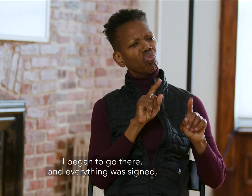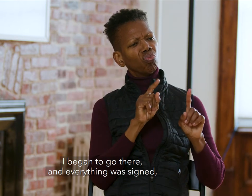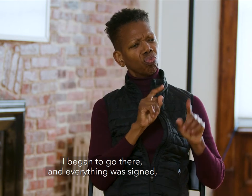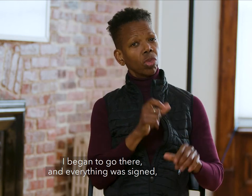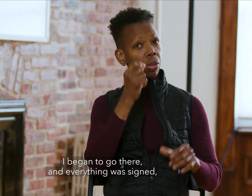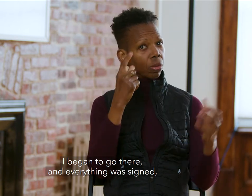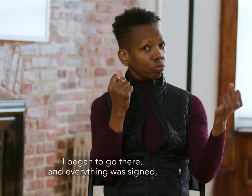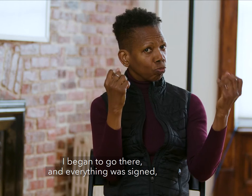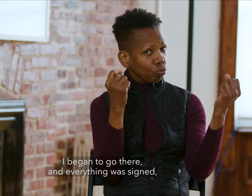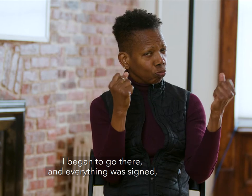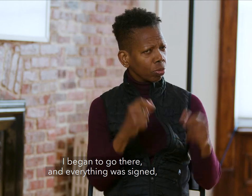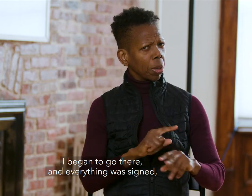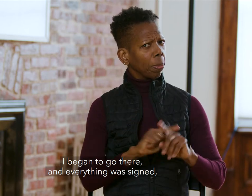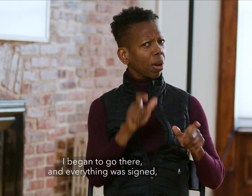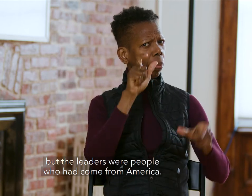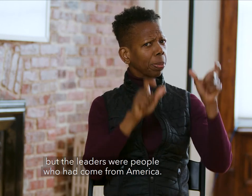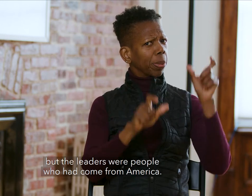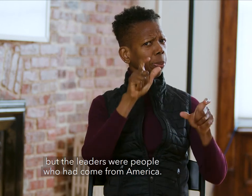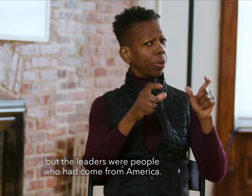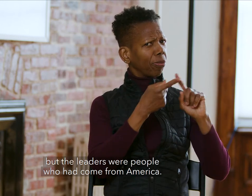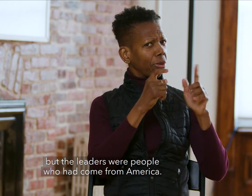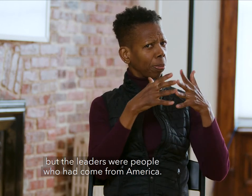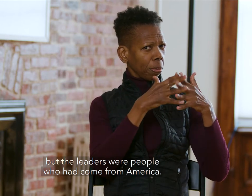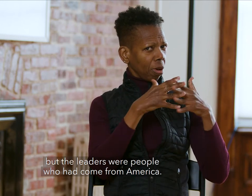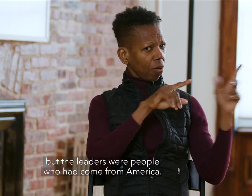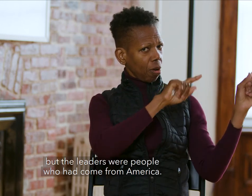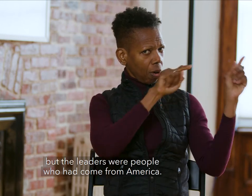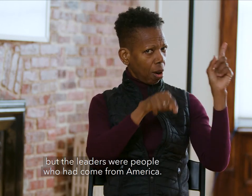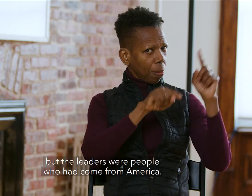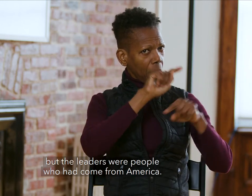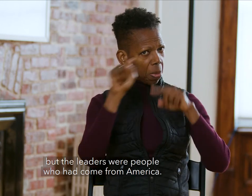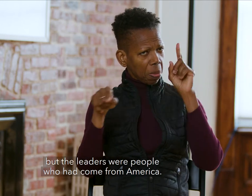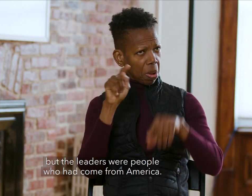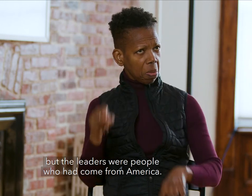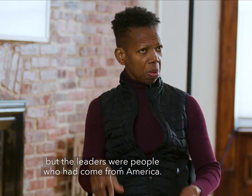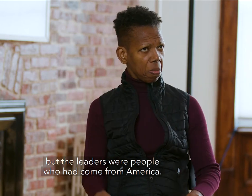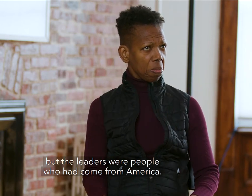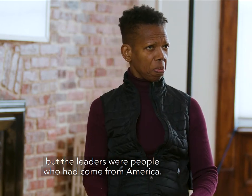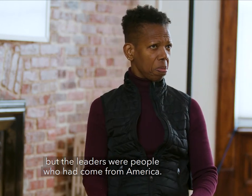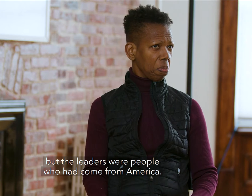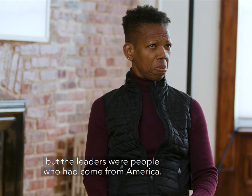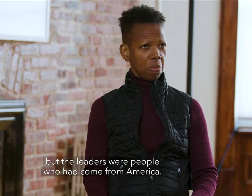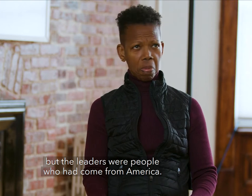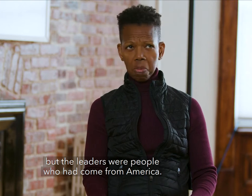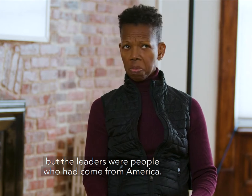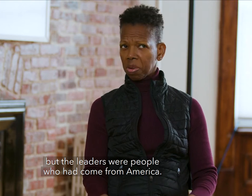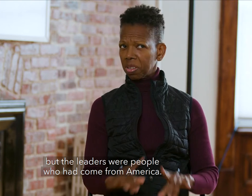I began to go there and everything was signed. But the leaders were people who had come from America. I